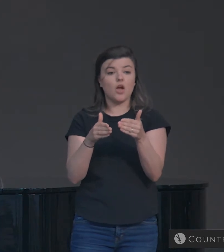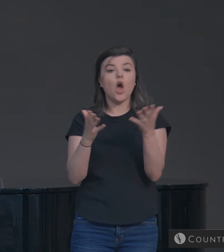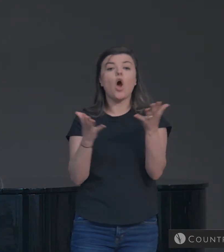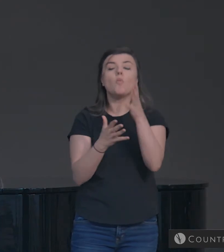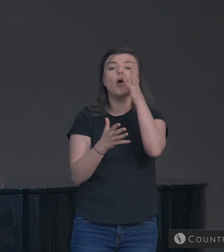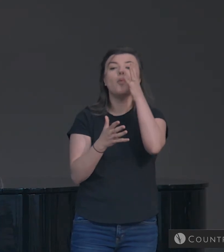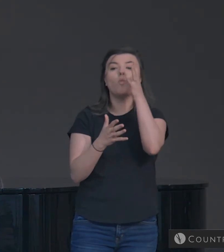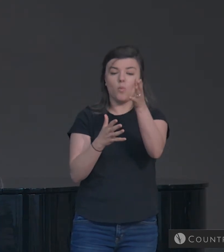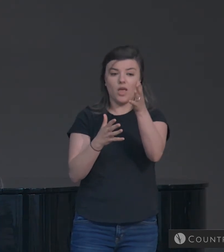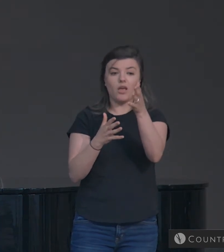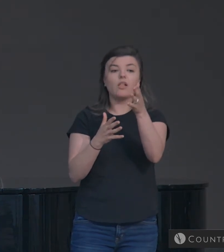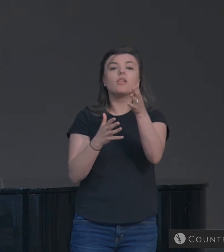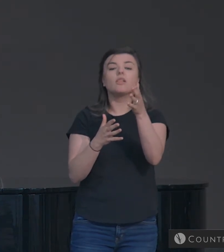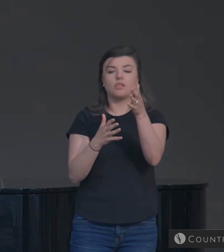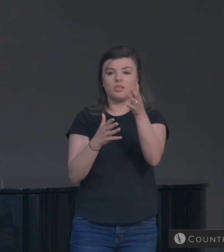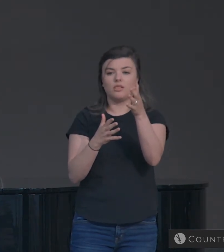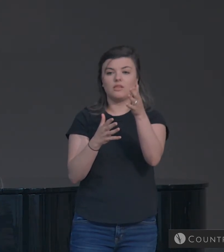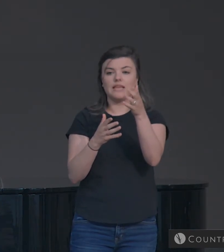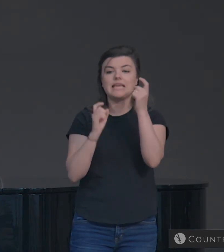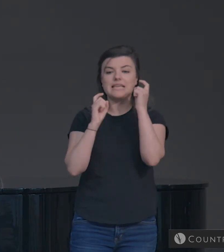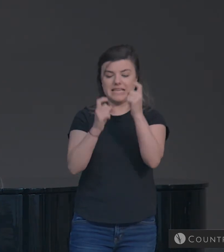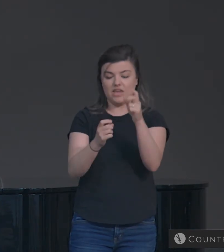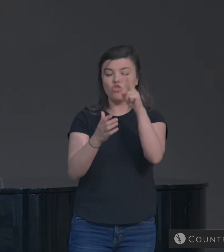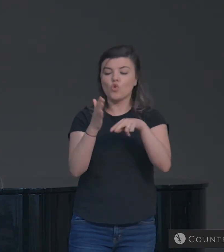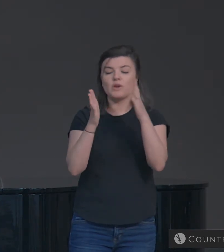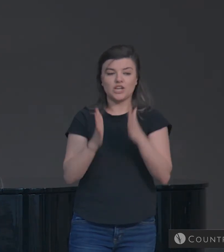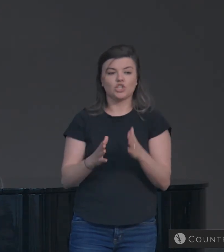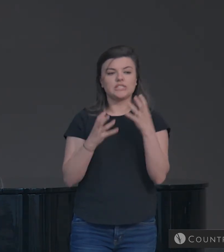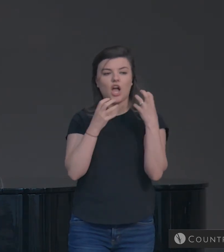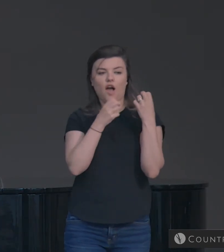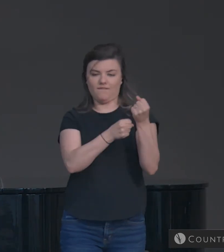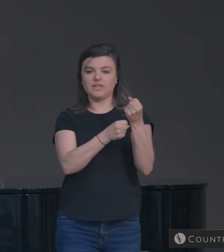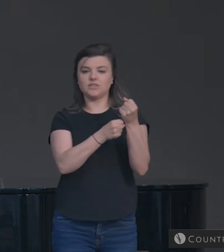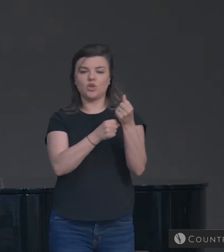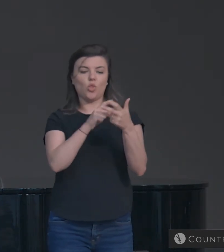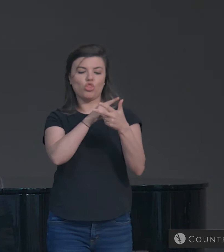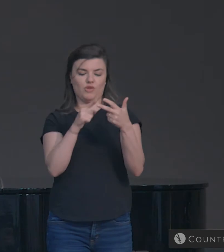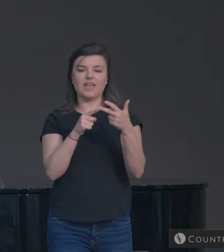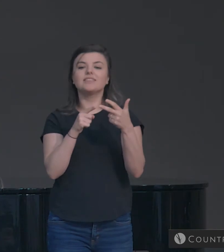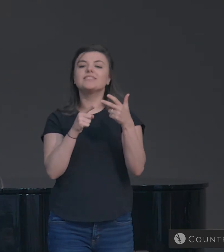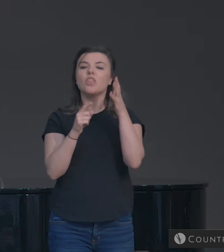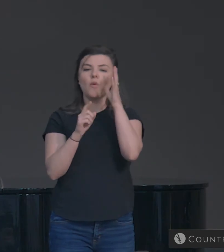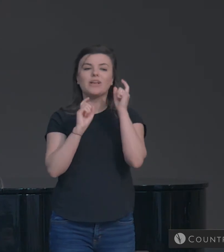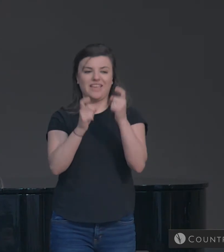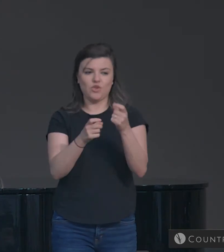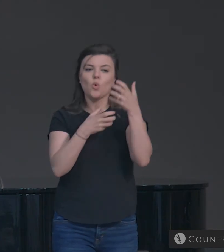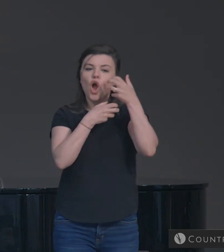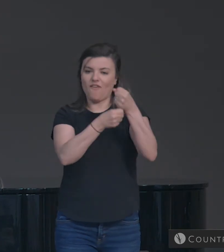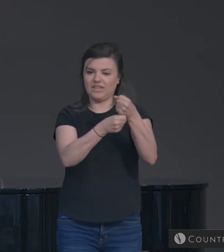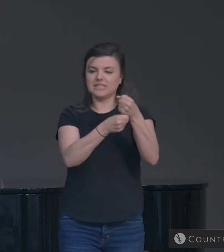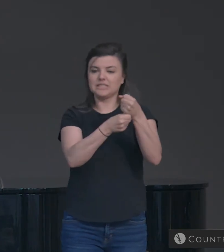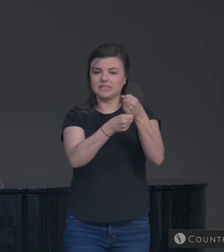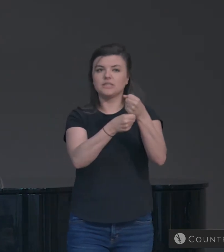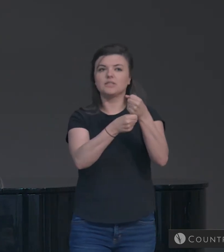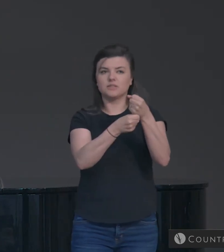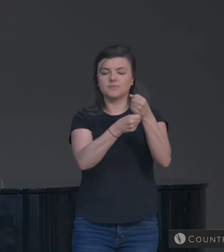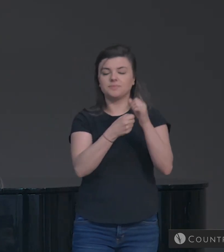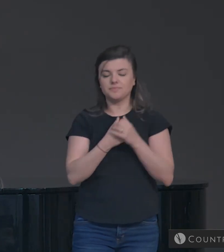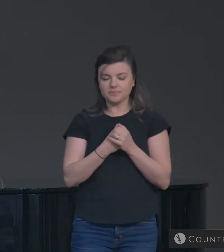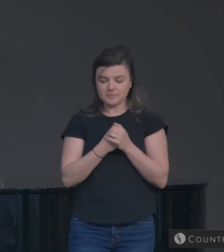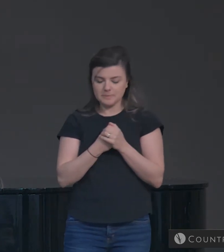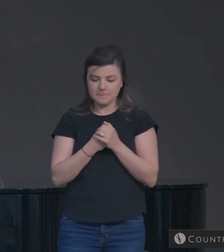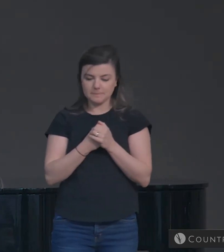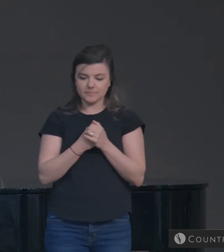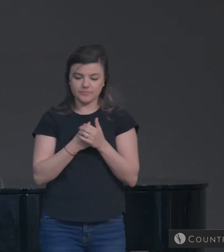will build his readers' confidence. So I want to show you three things that should drive your confidence out of our text